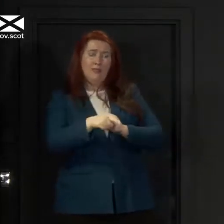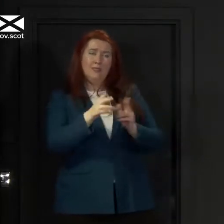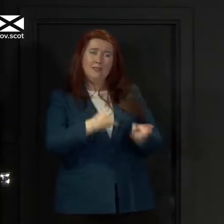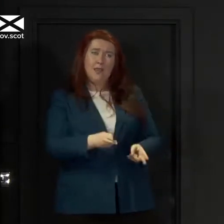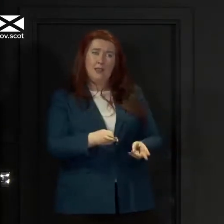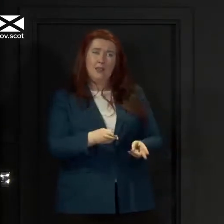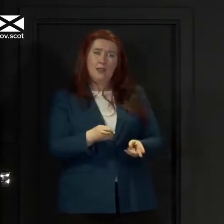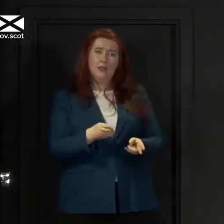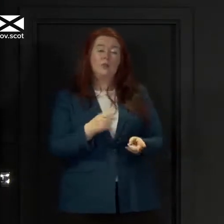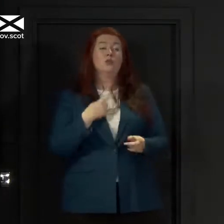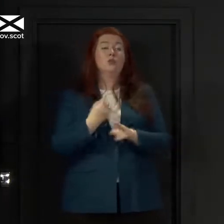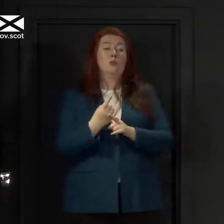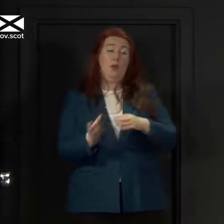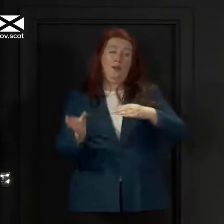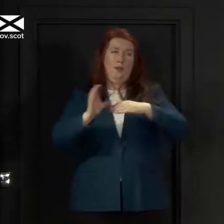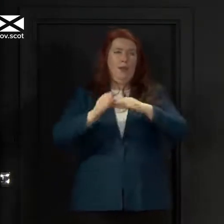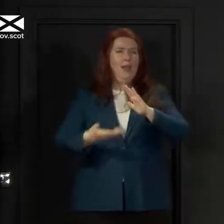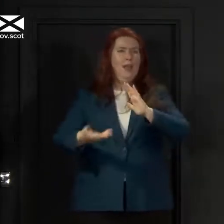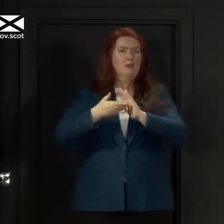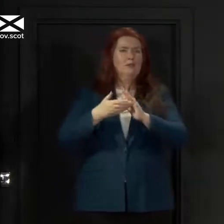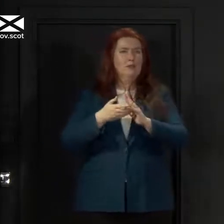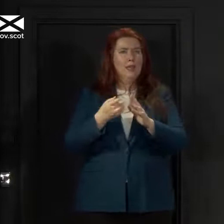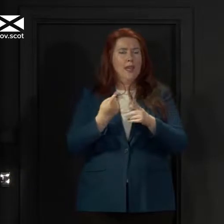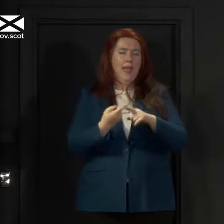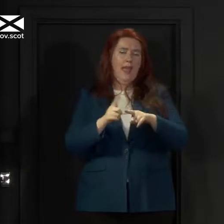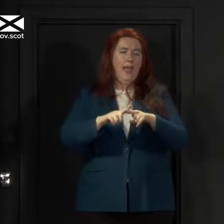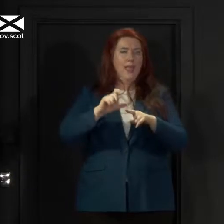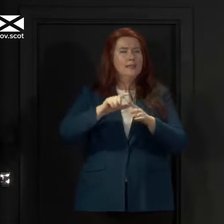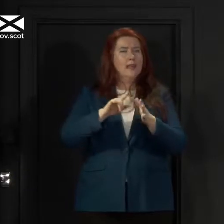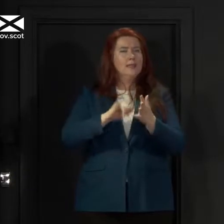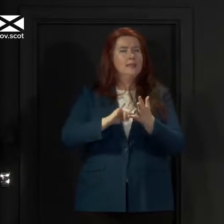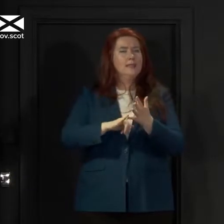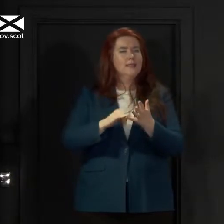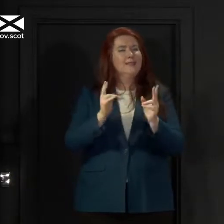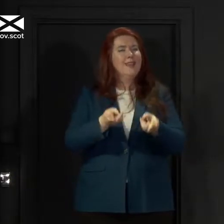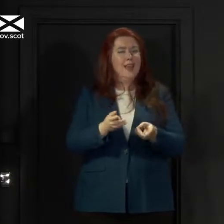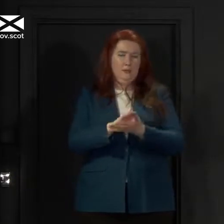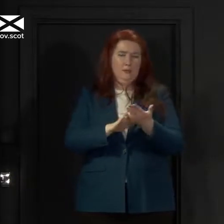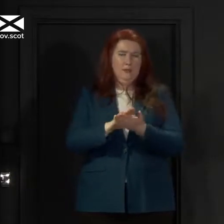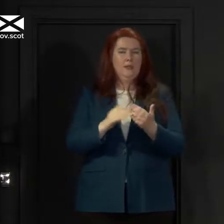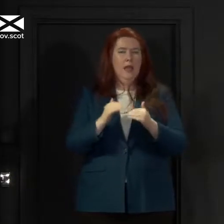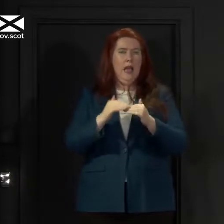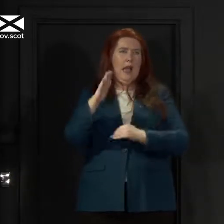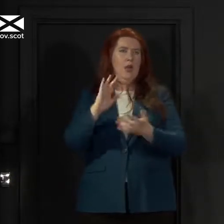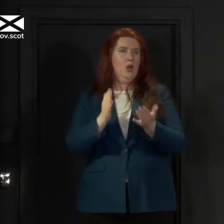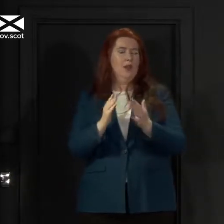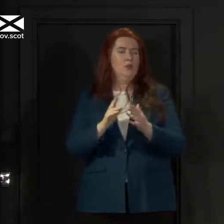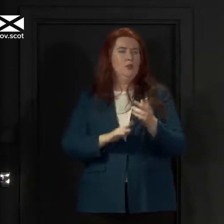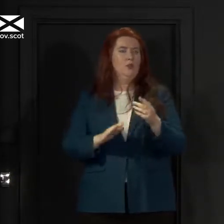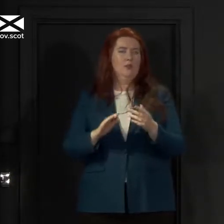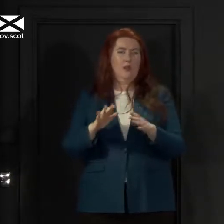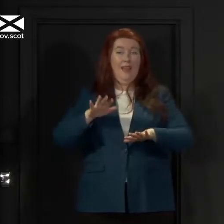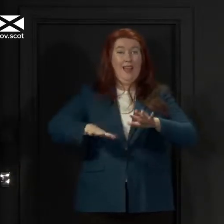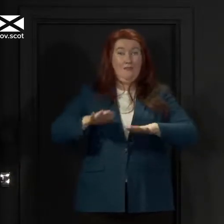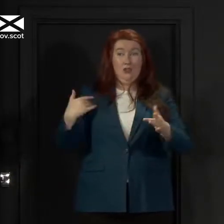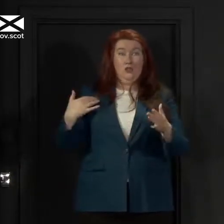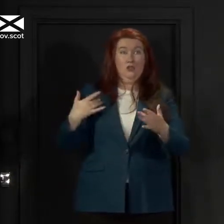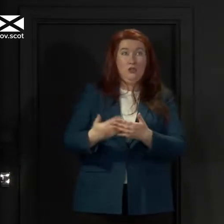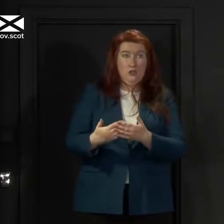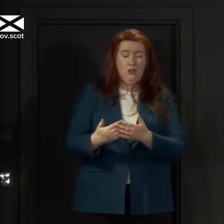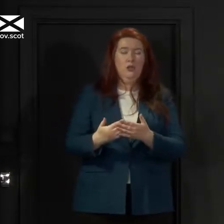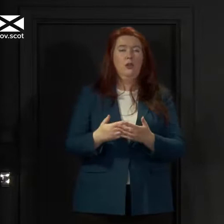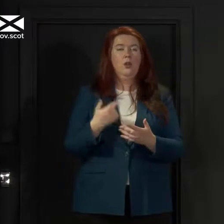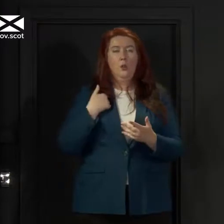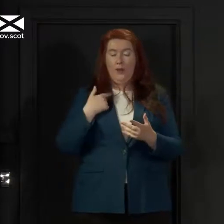around excess deaths I may ask Jason to say a bit more on that in a moment is actively being looked at to try and